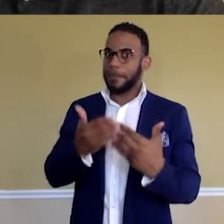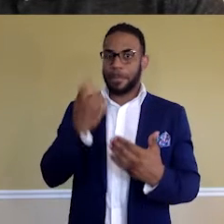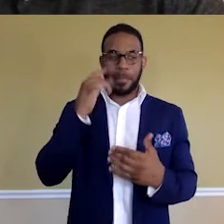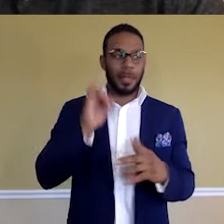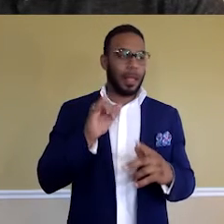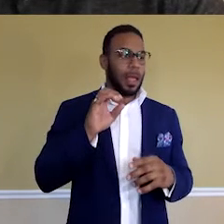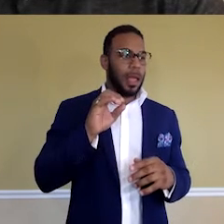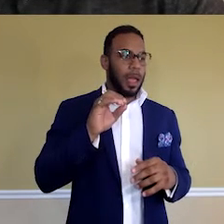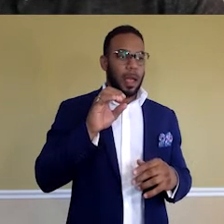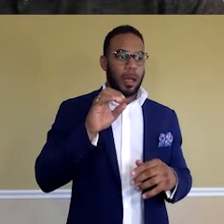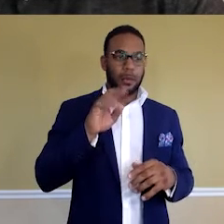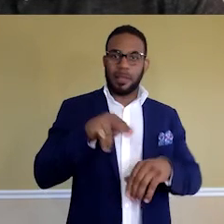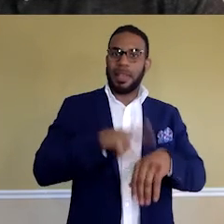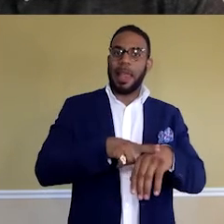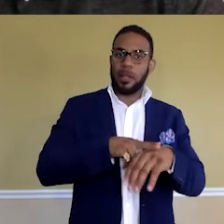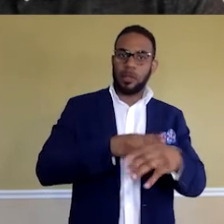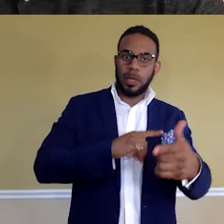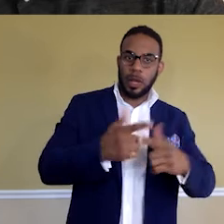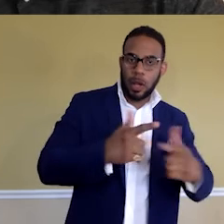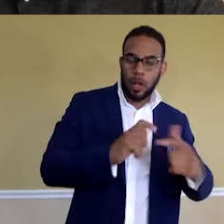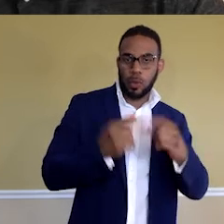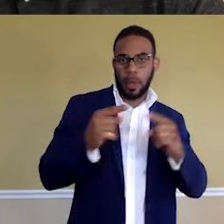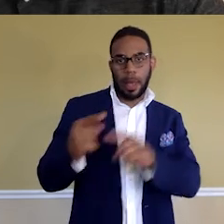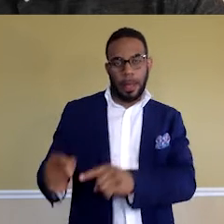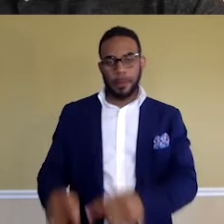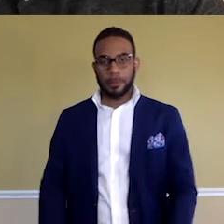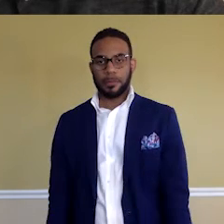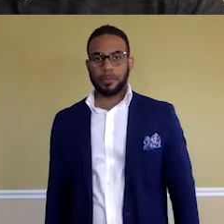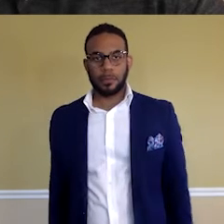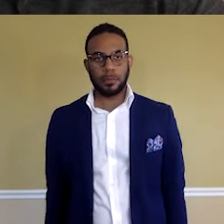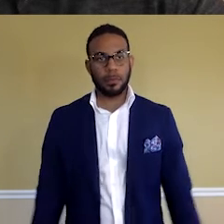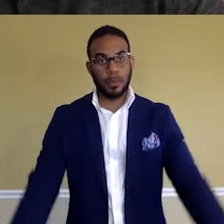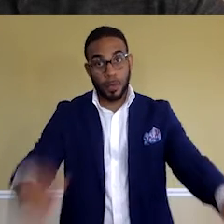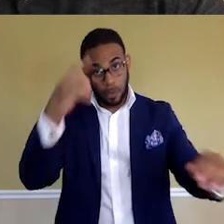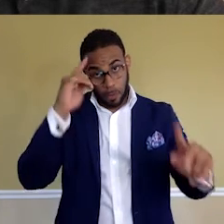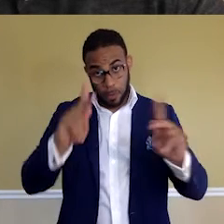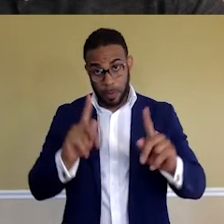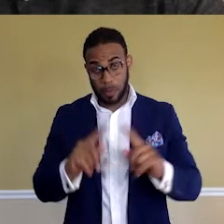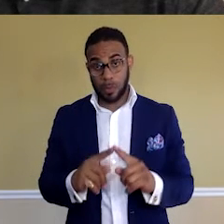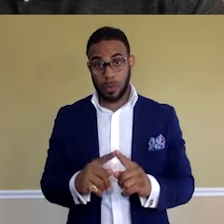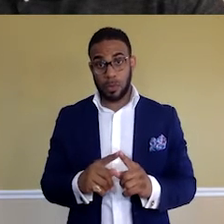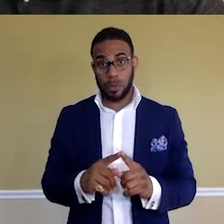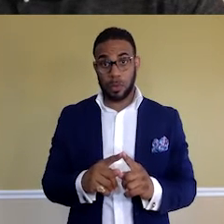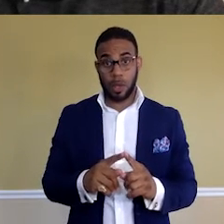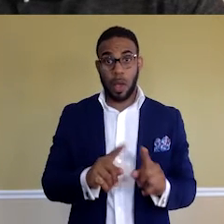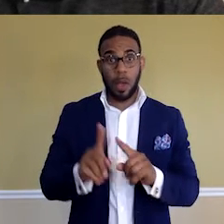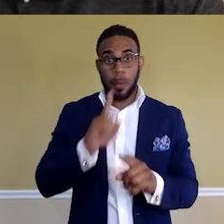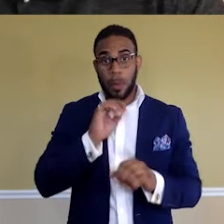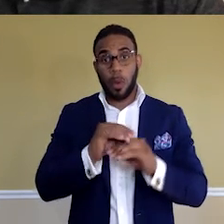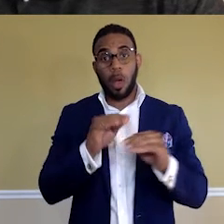organic interactions and things like that to occur and for people to also be more comfortable with you.